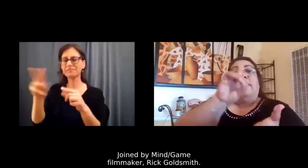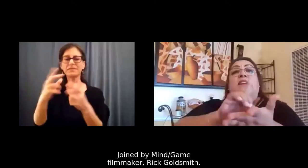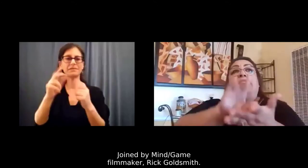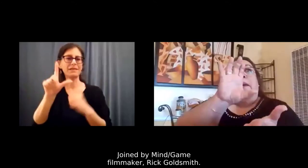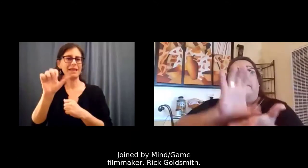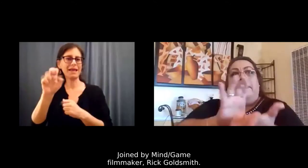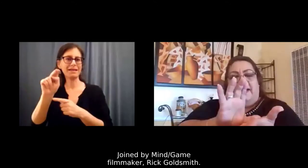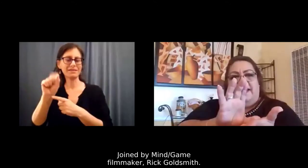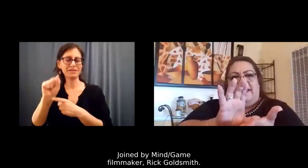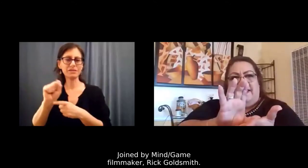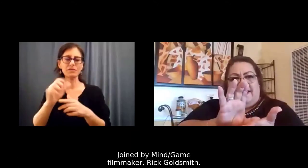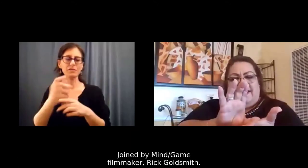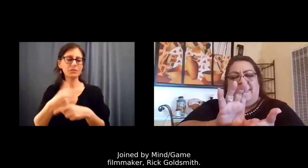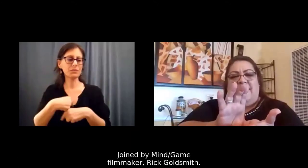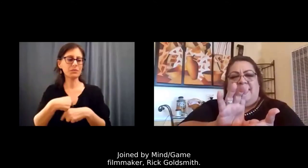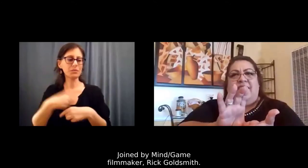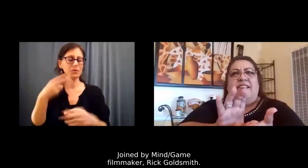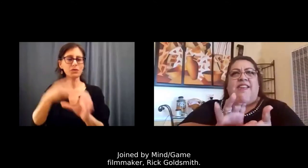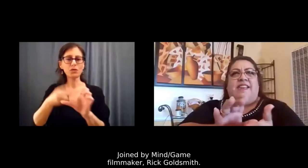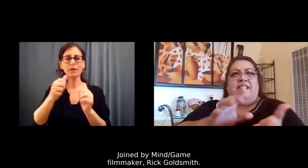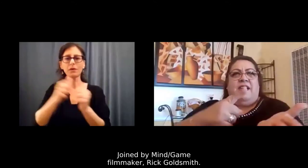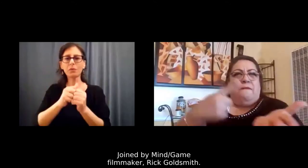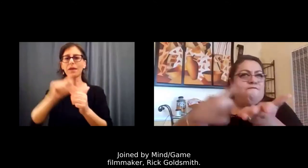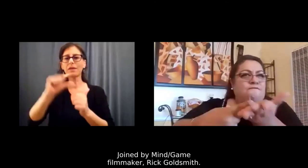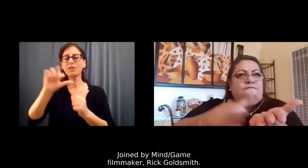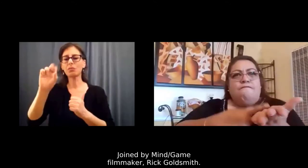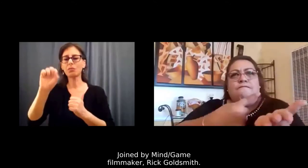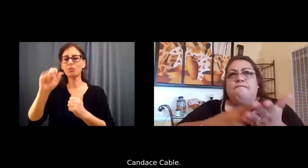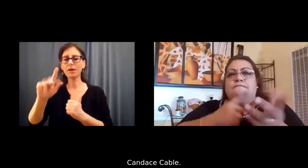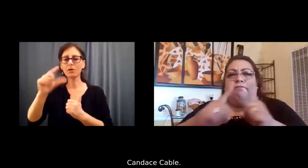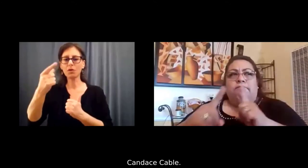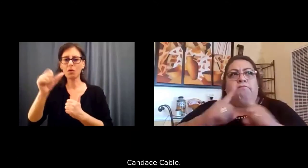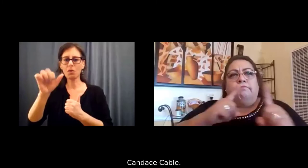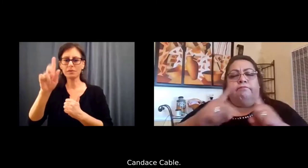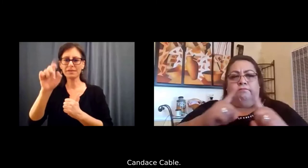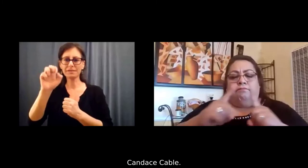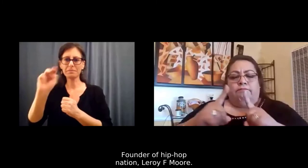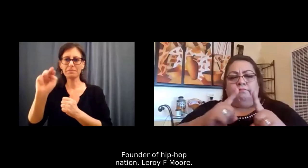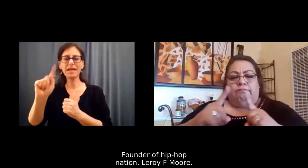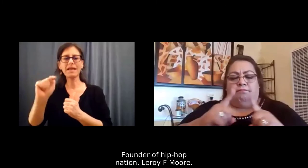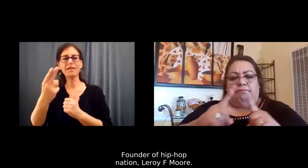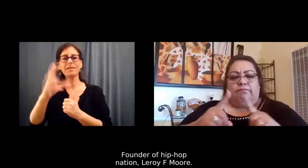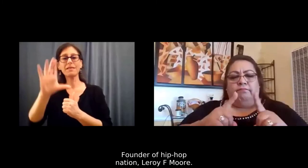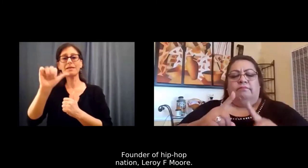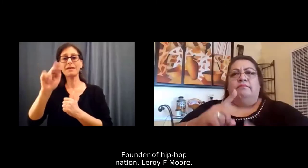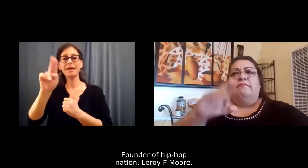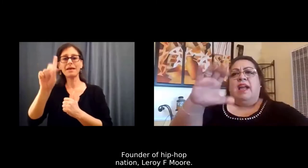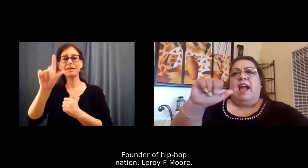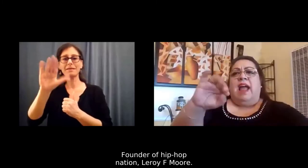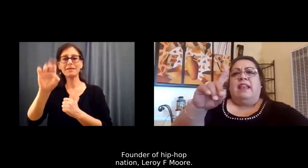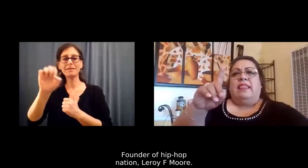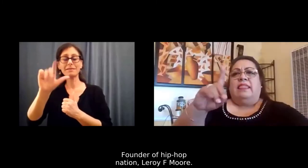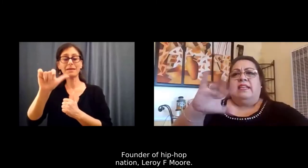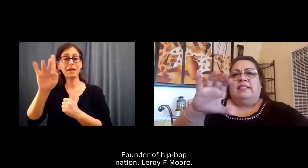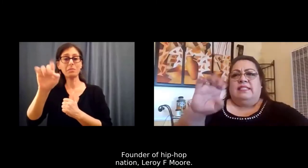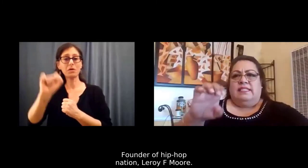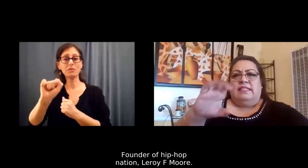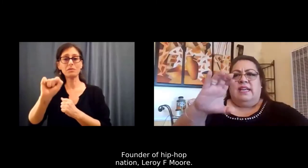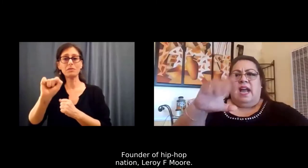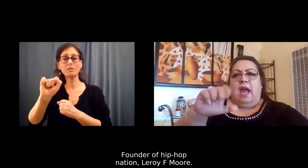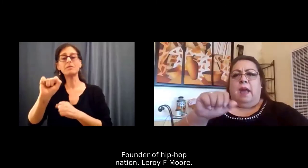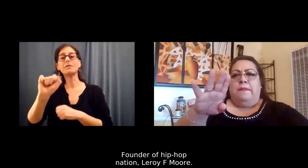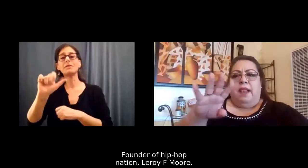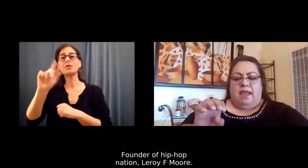filmmaker, Rick Goldsmith, Paralympian and Disability Commissioner, Candace Cable, Founder of Crip Hop Nation and Paralympian,